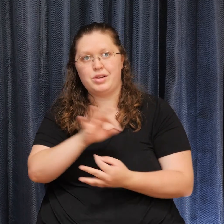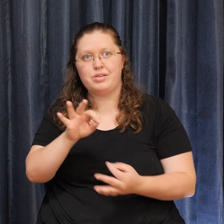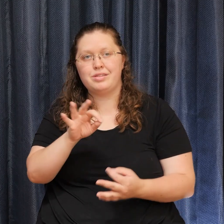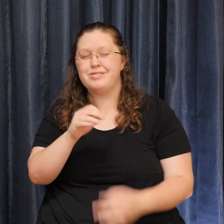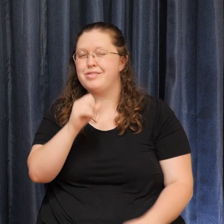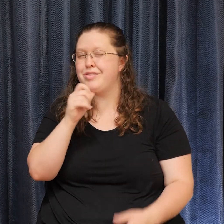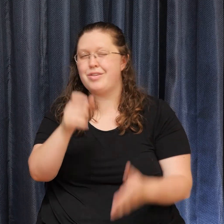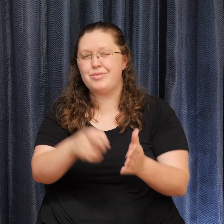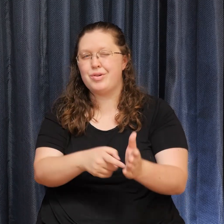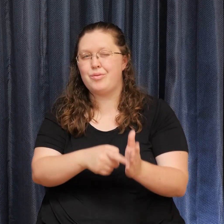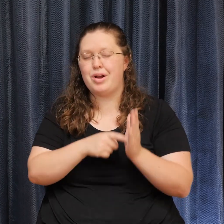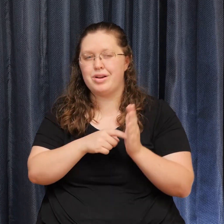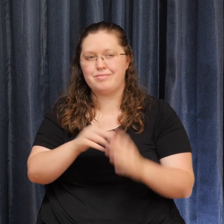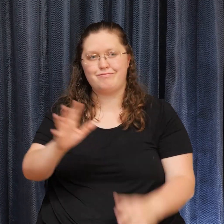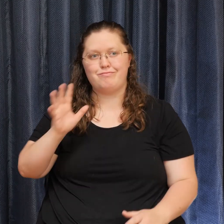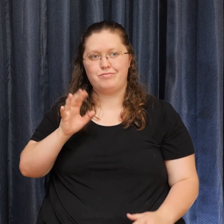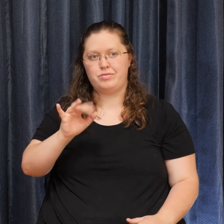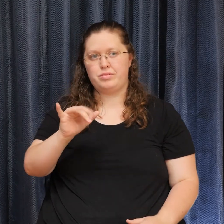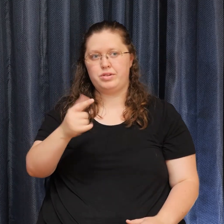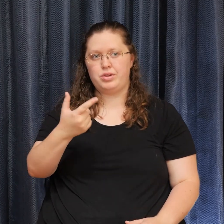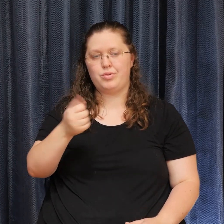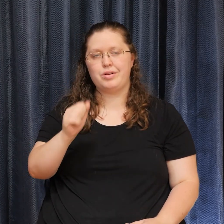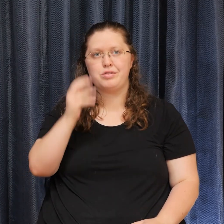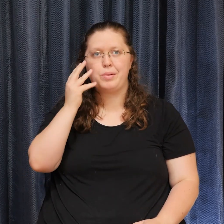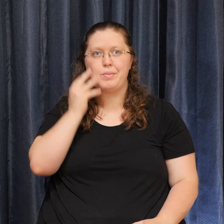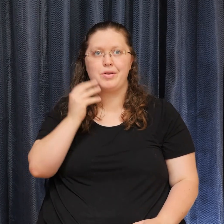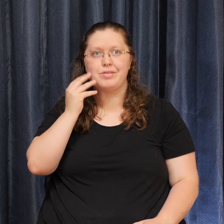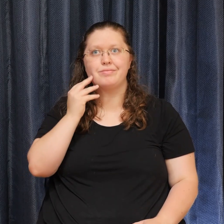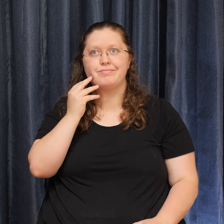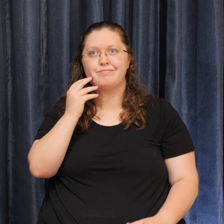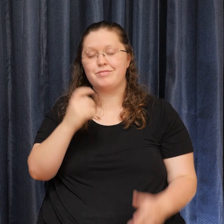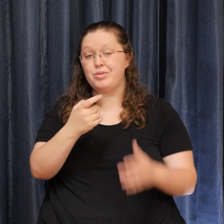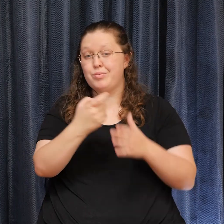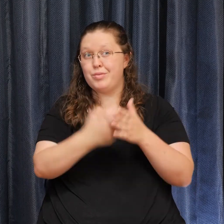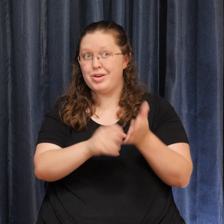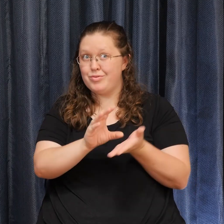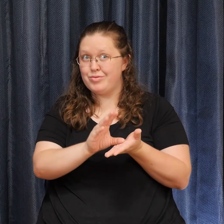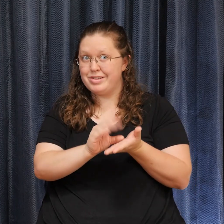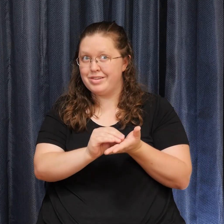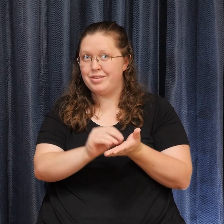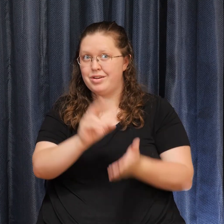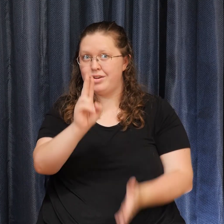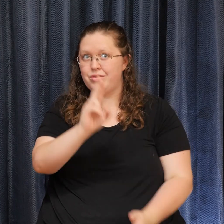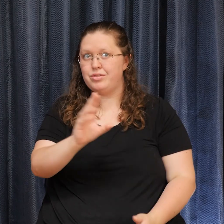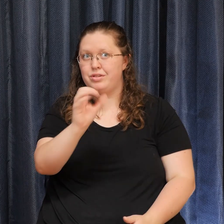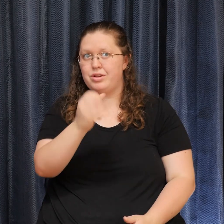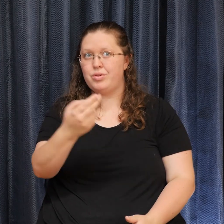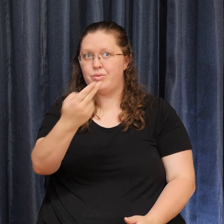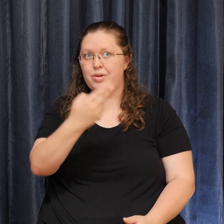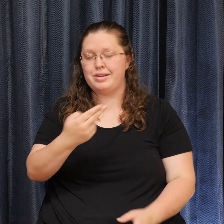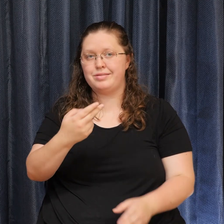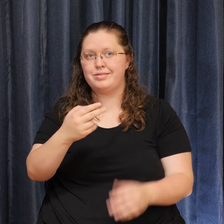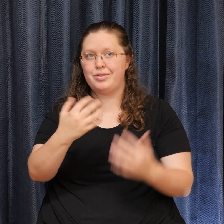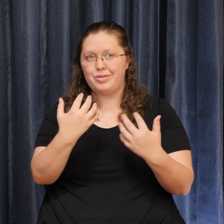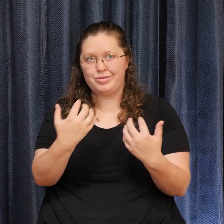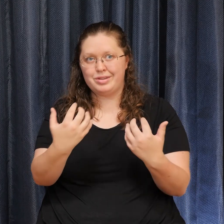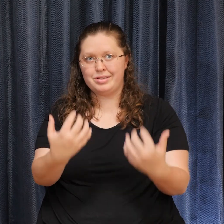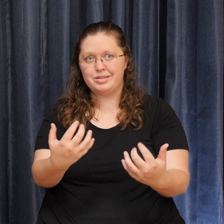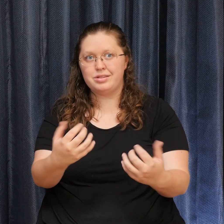UCOH congregants. For more information and to register, please visit unityhills.org.